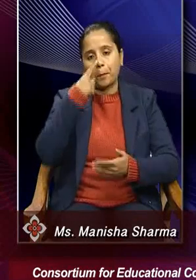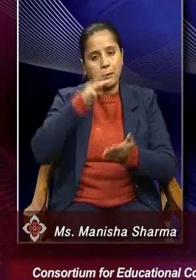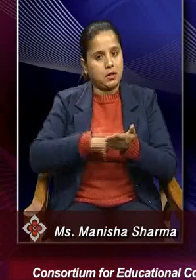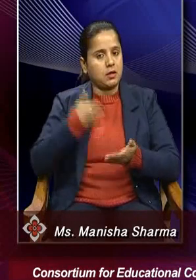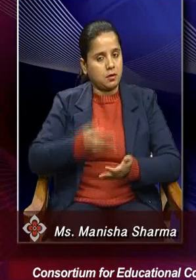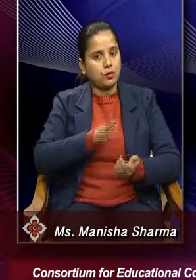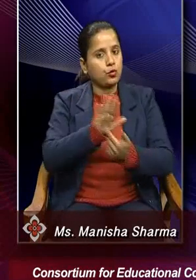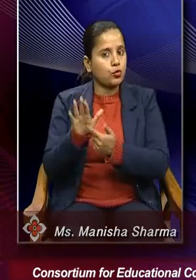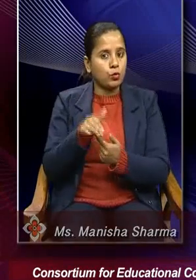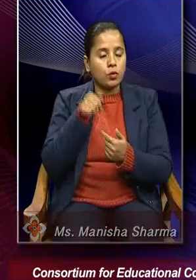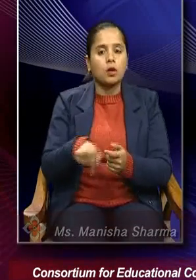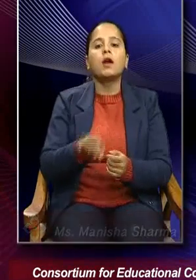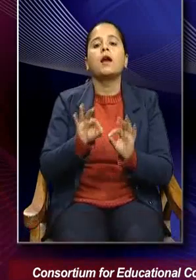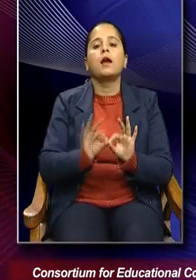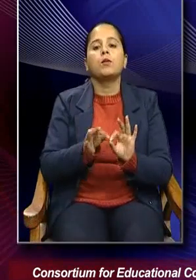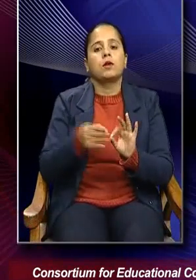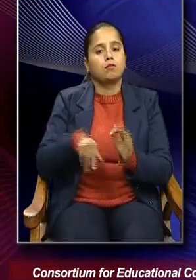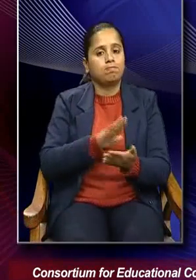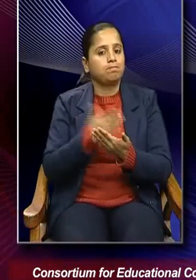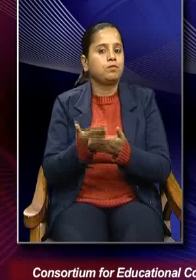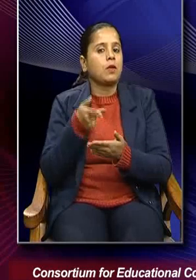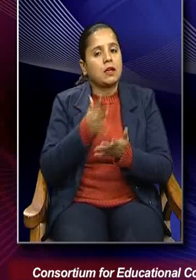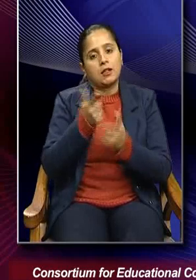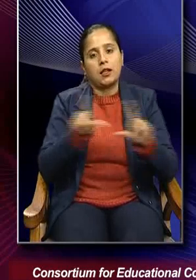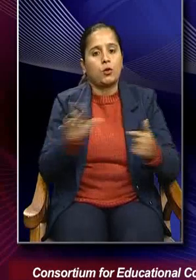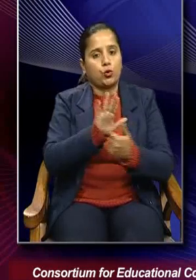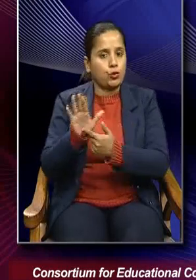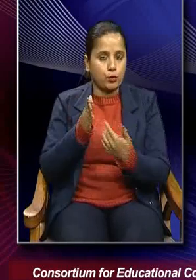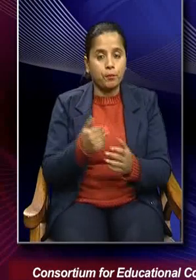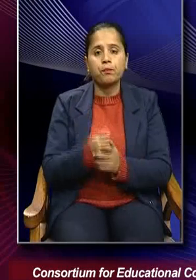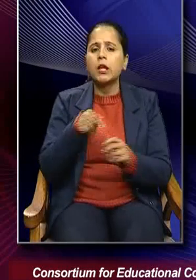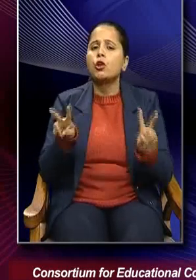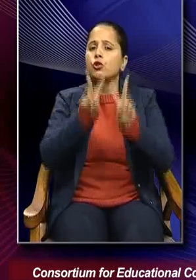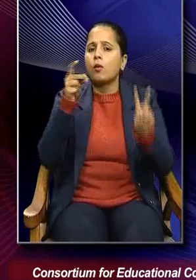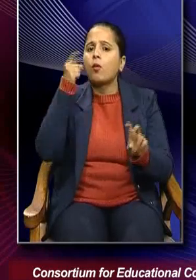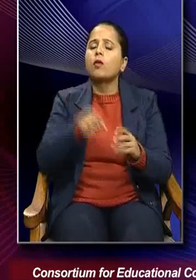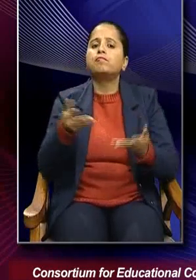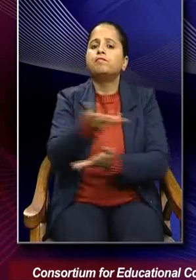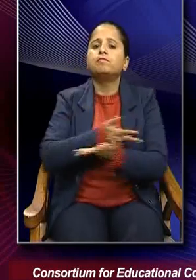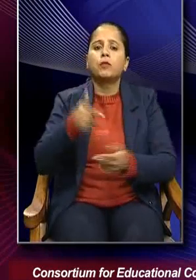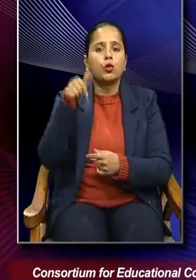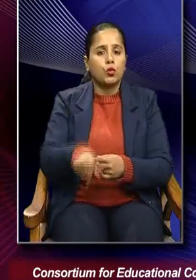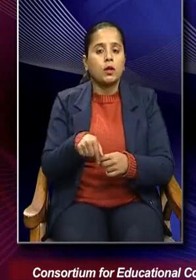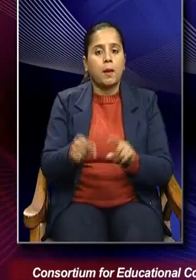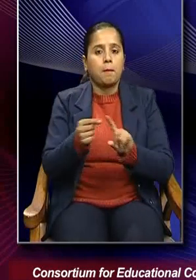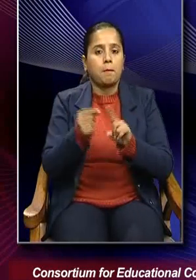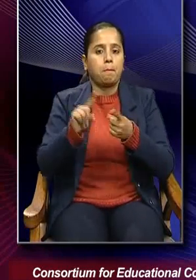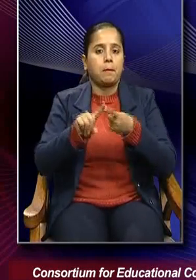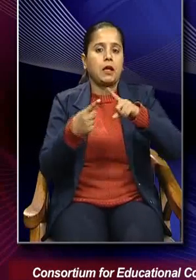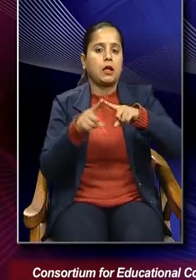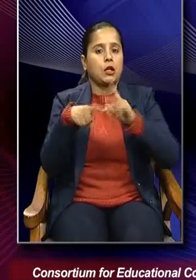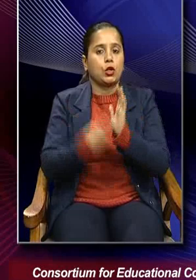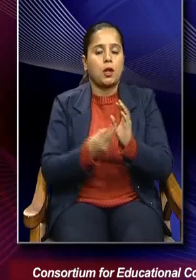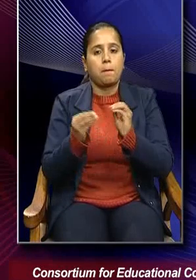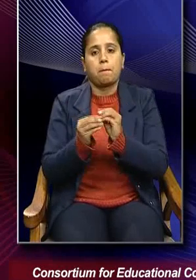Manisha, who is going to interpret the lecture in sign language. The topic for discussion today is Peter Berger, his